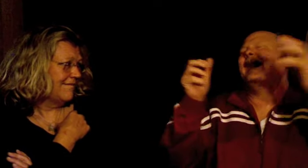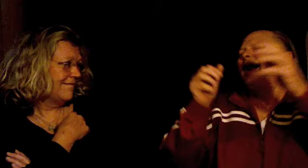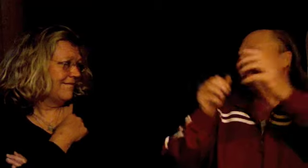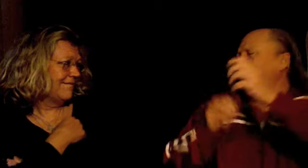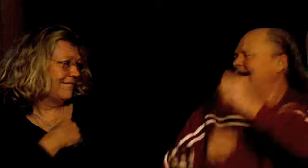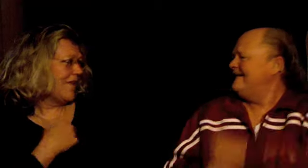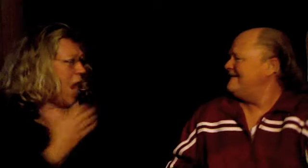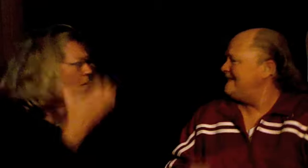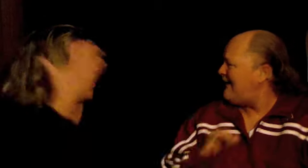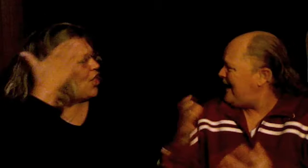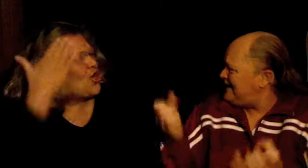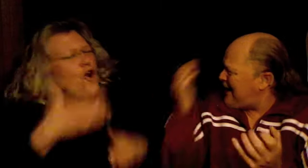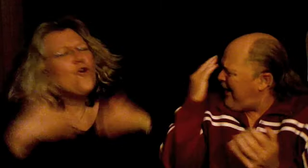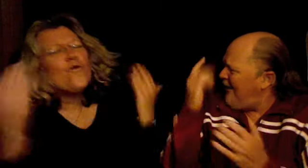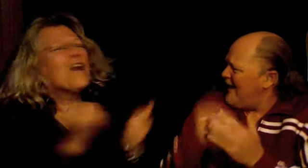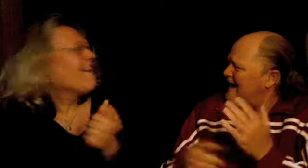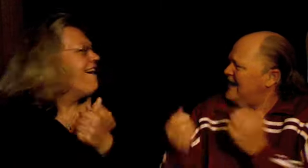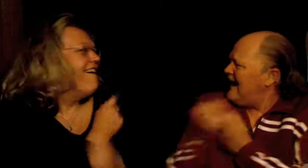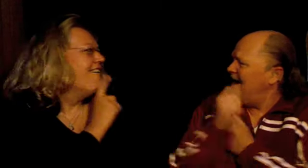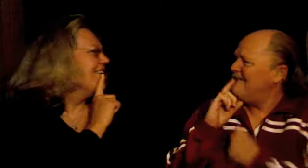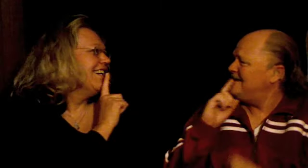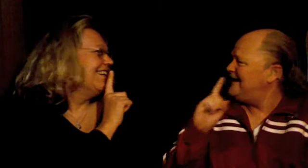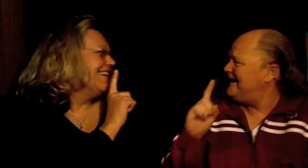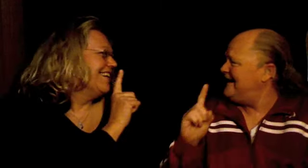I want to know what love is